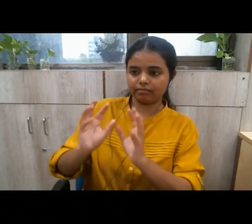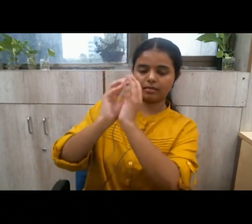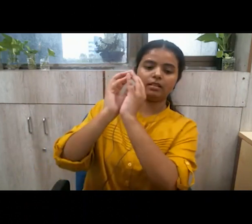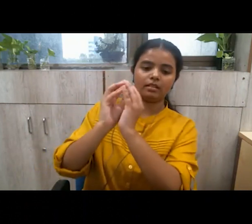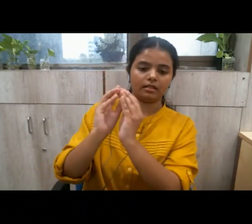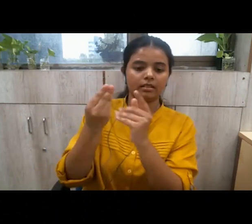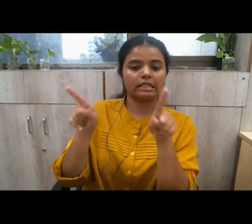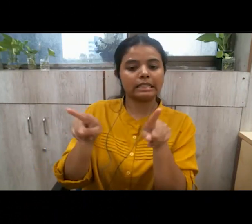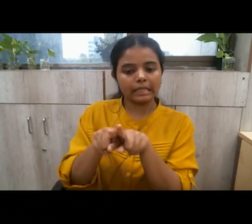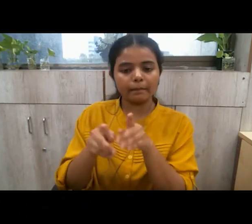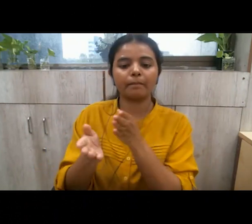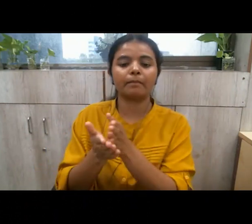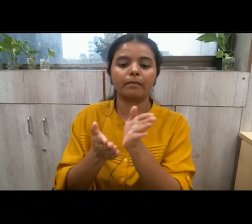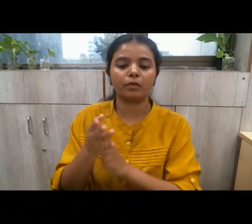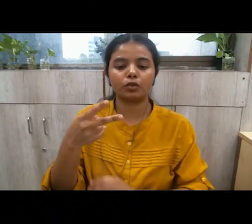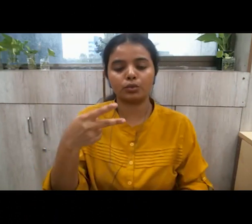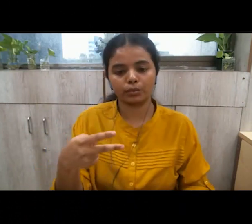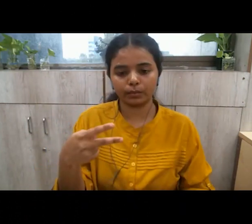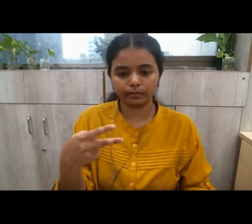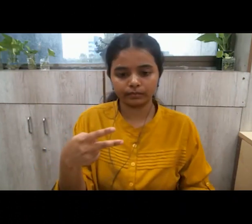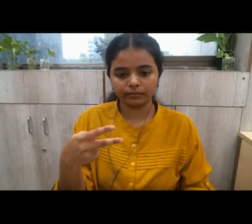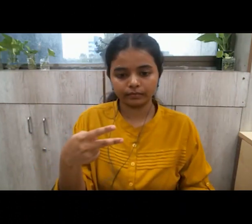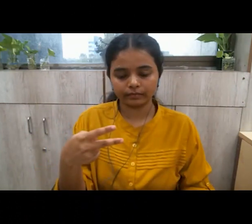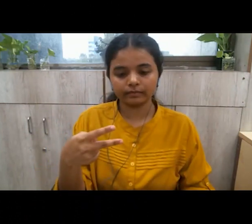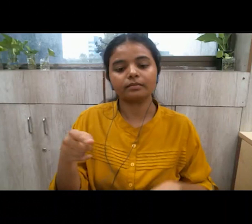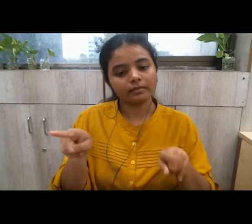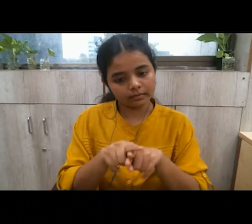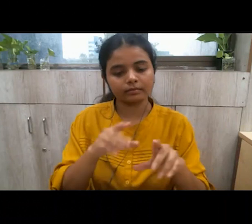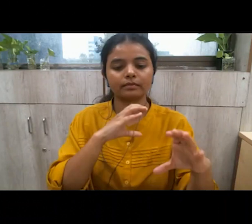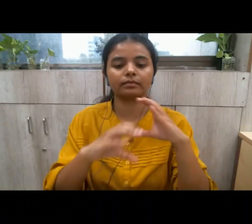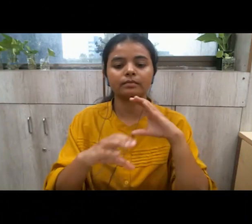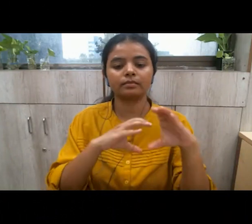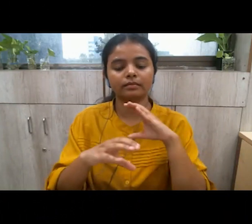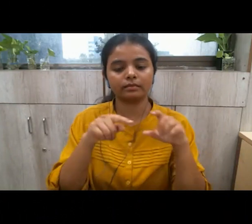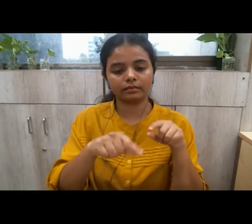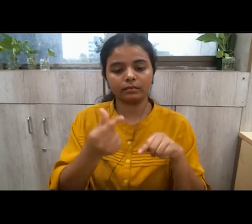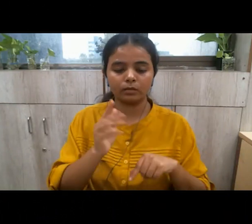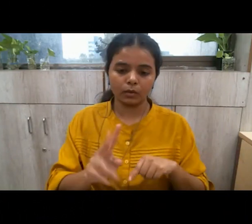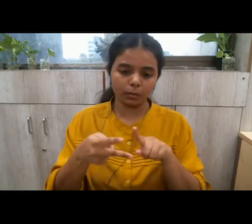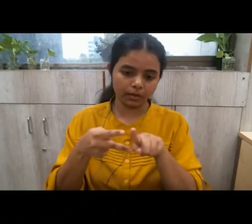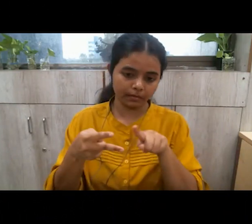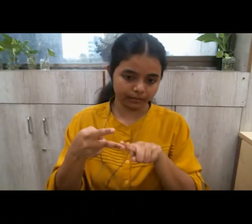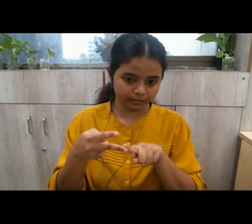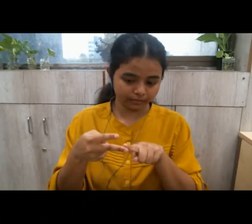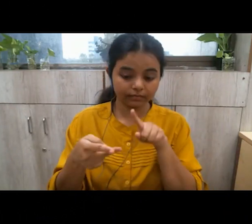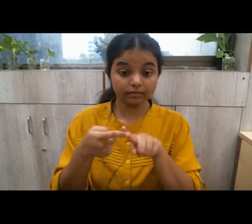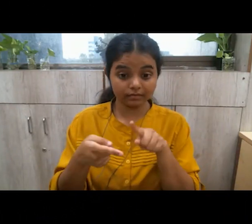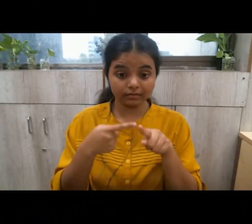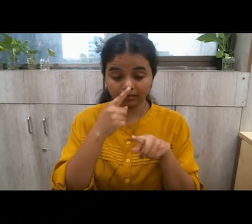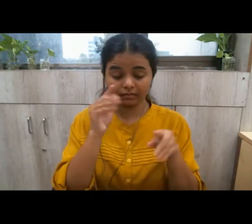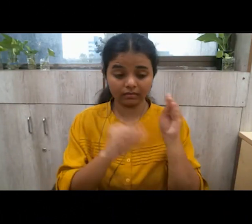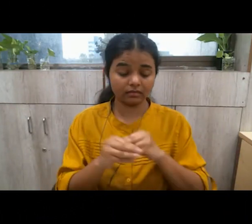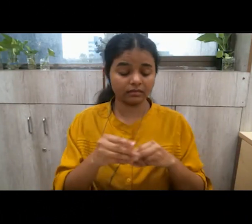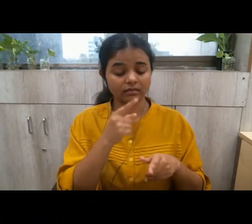the same is the method that works when we are making a conversation if we